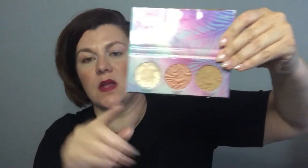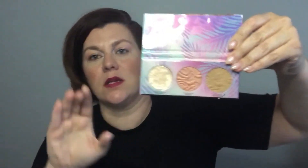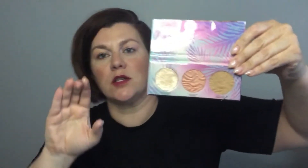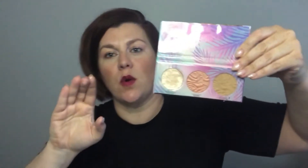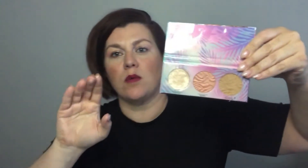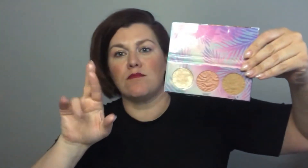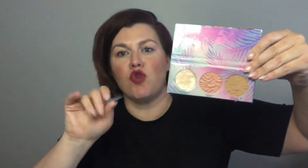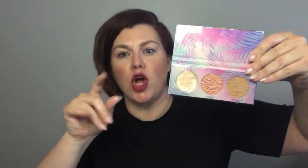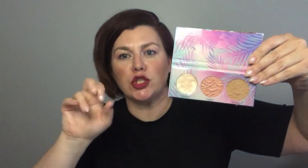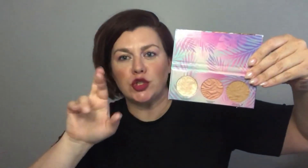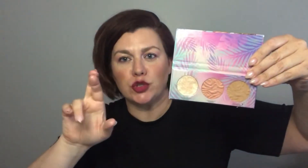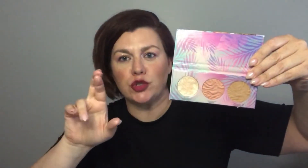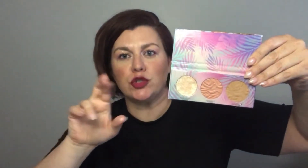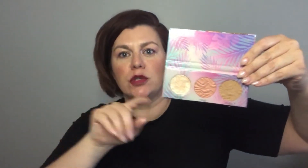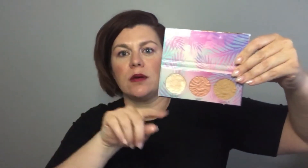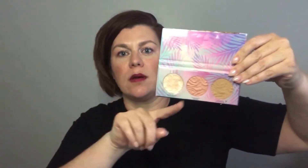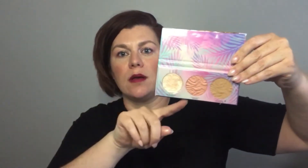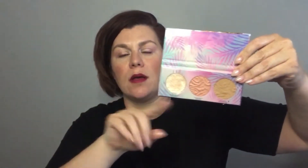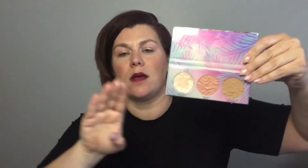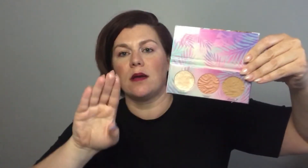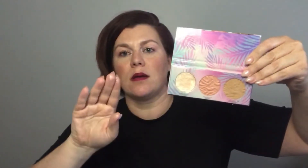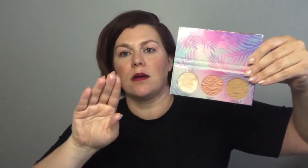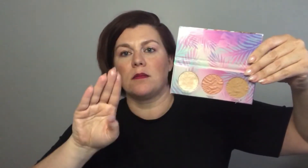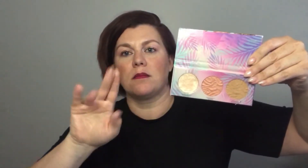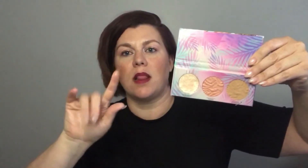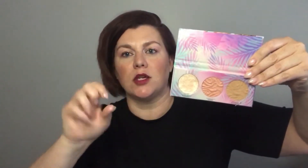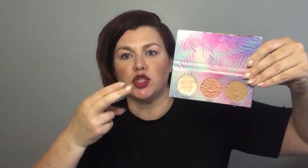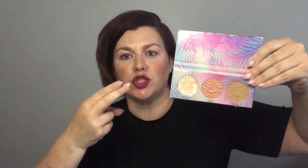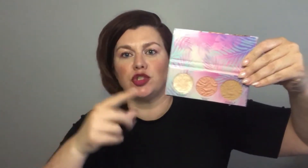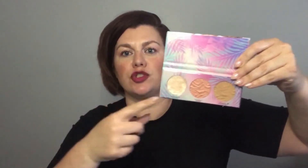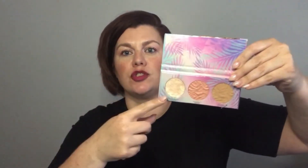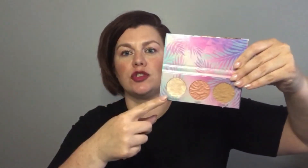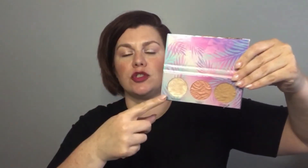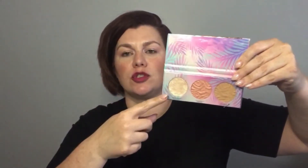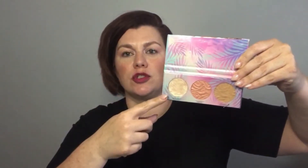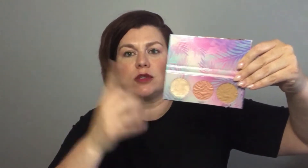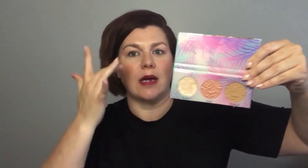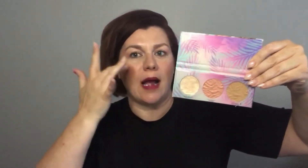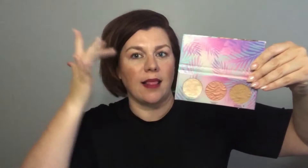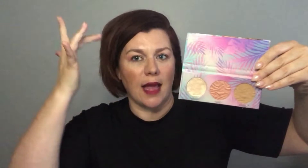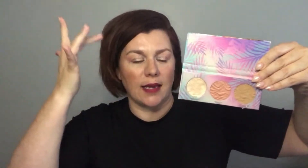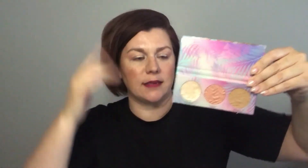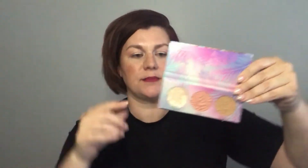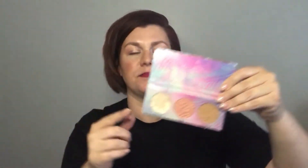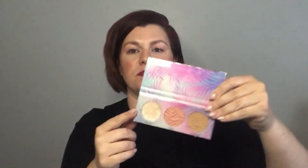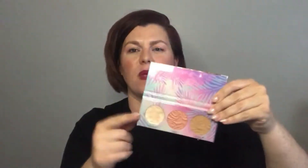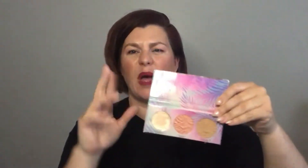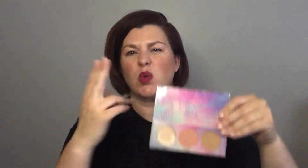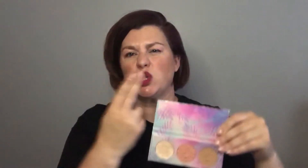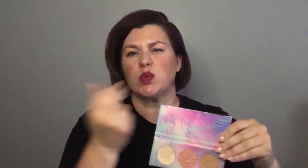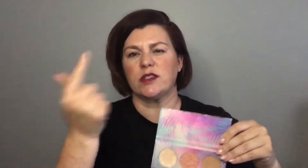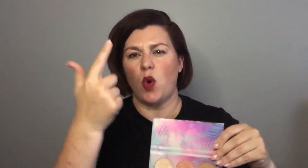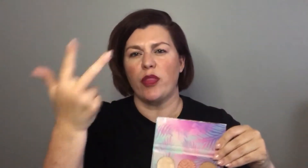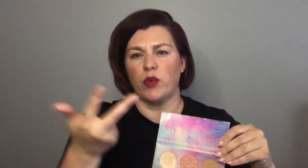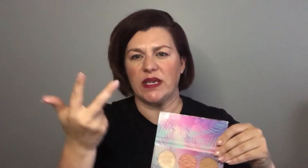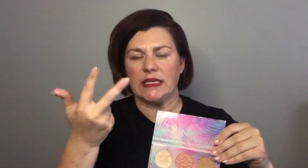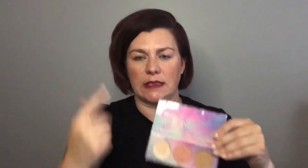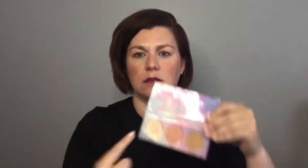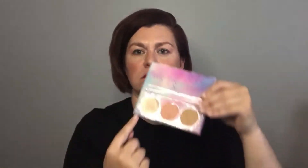it's got the bronzer the blush and then also the highlight shade so I'm gonna